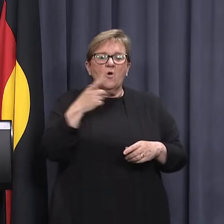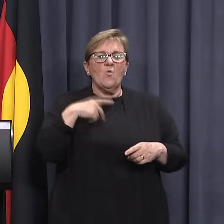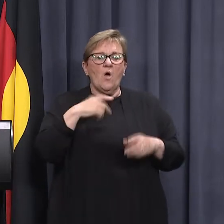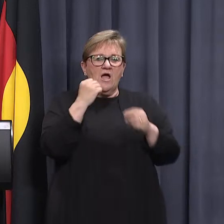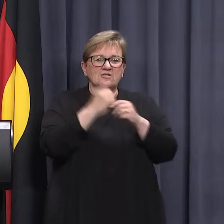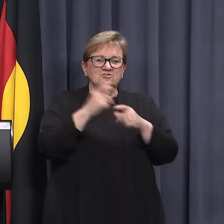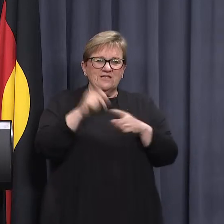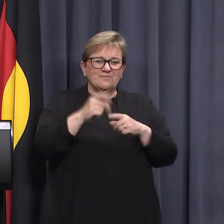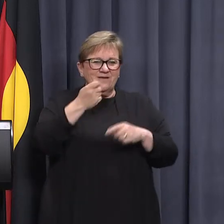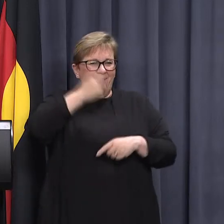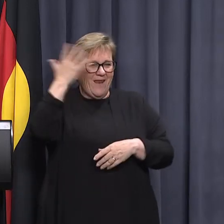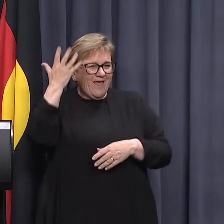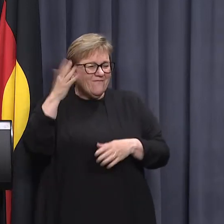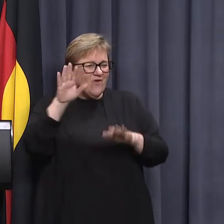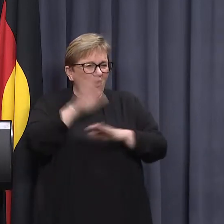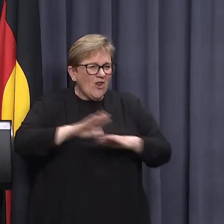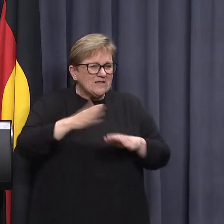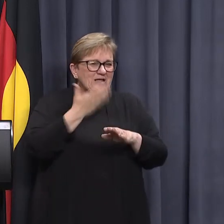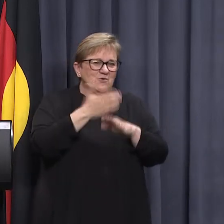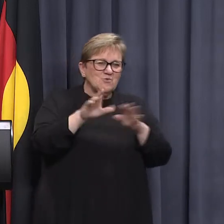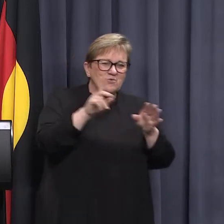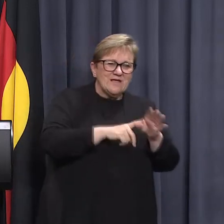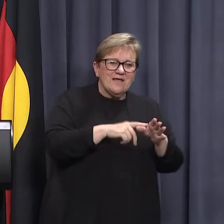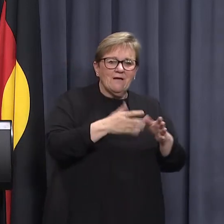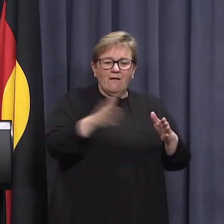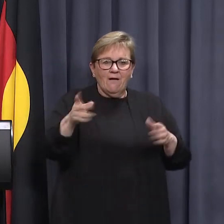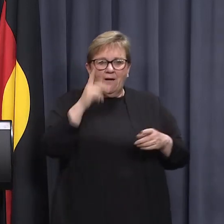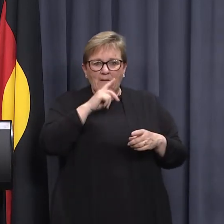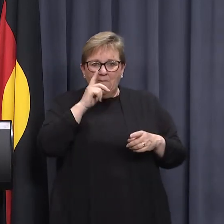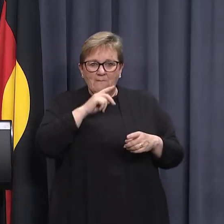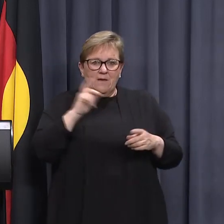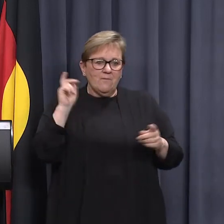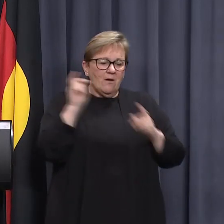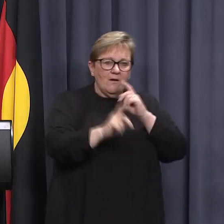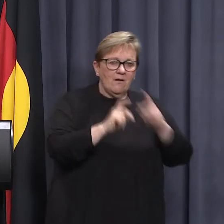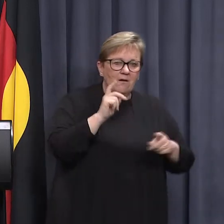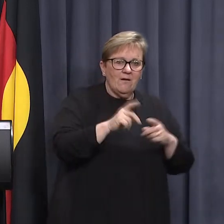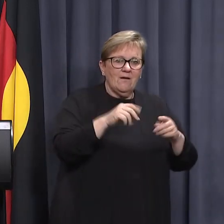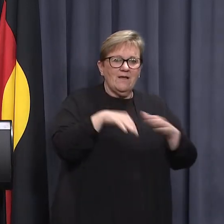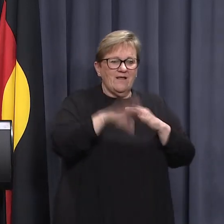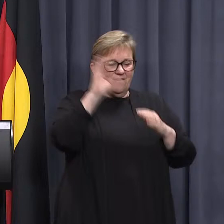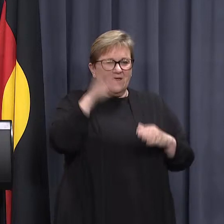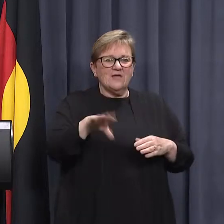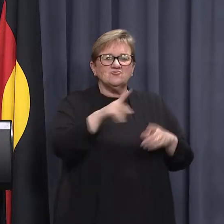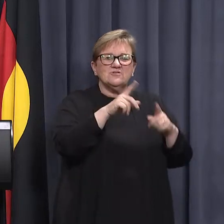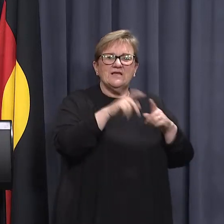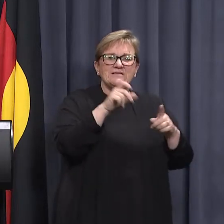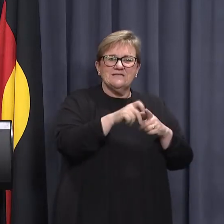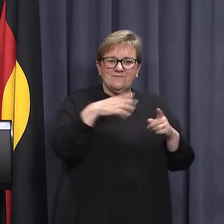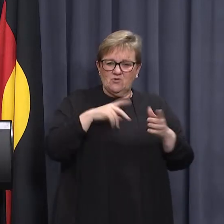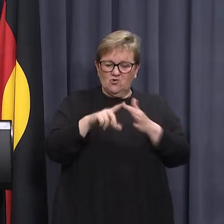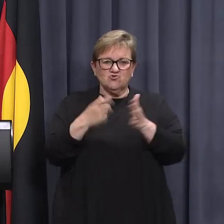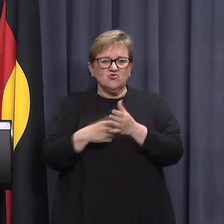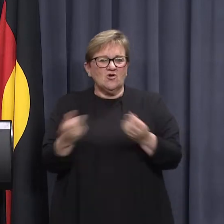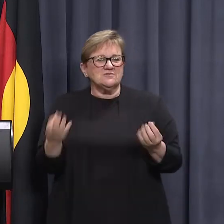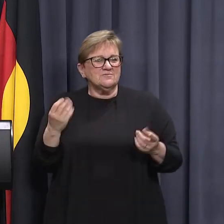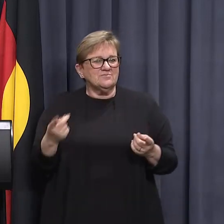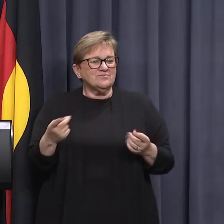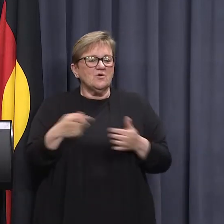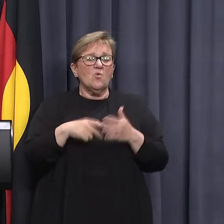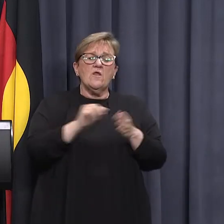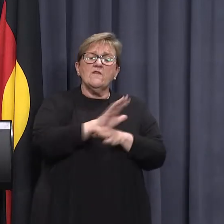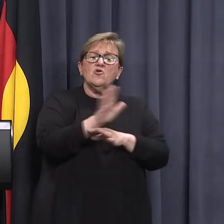we had GPs take leave over Christmas and New Year, which meant that we had a lot more people walking through the doors of those regional EDs. In terms of COVID